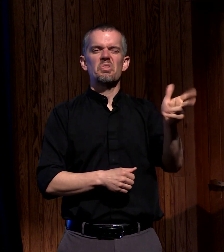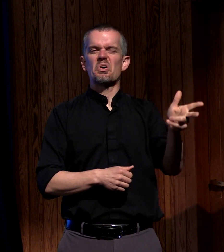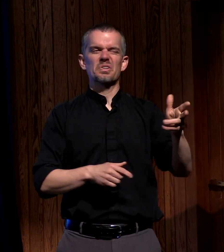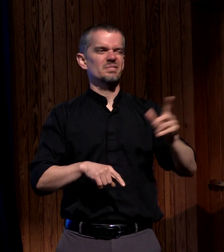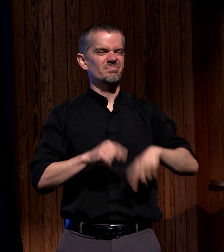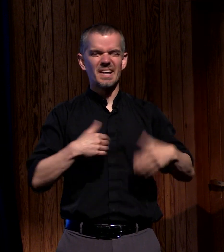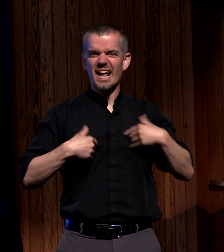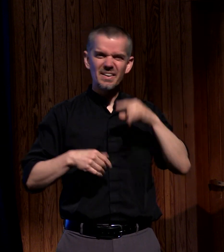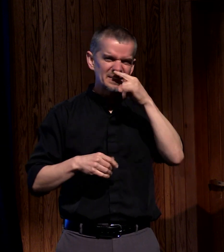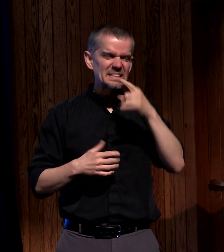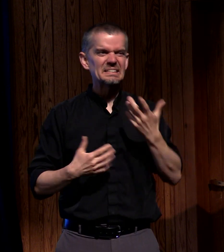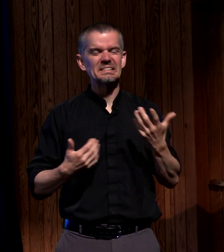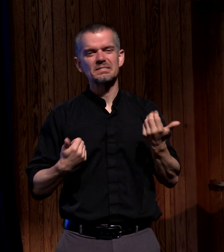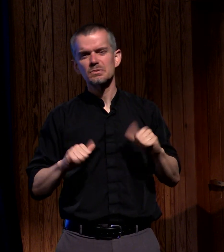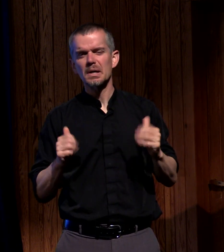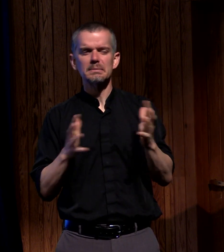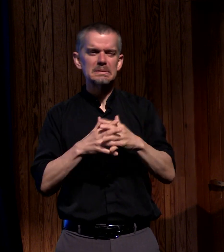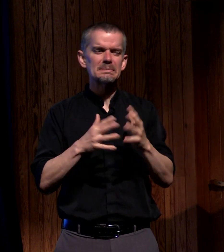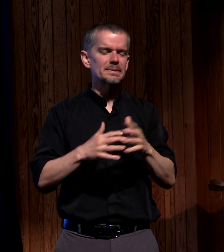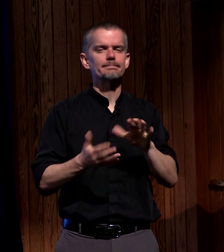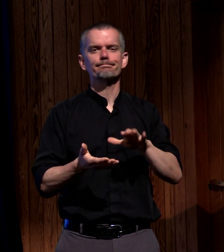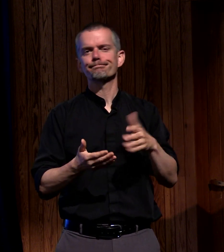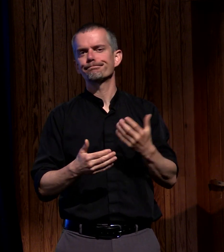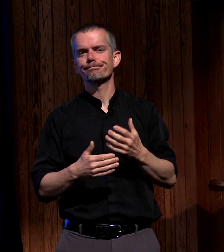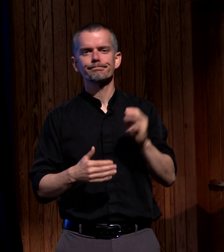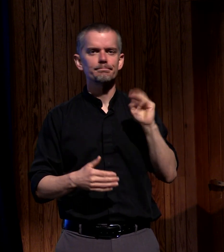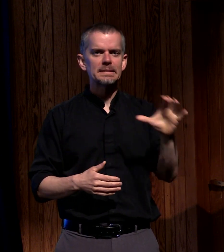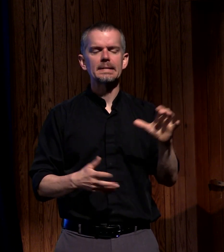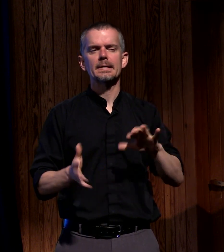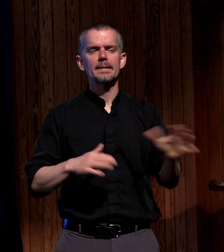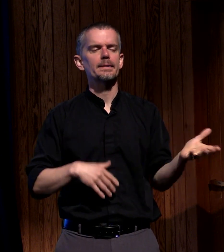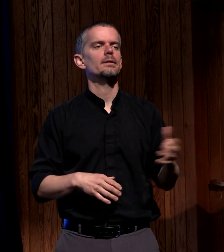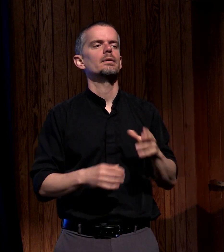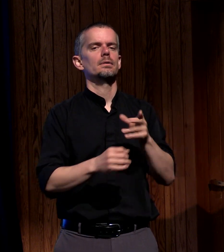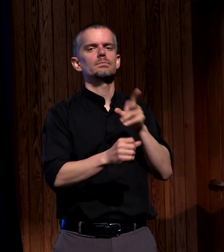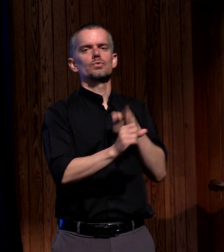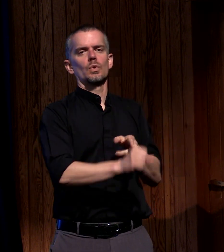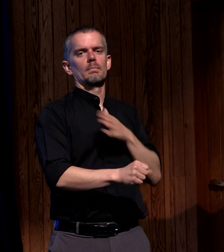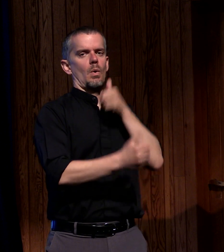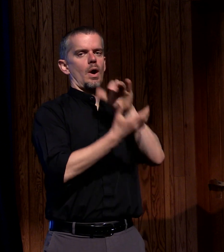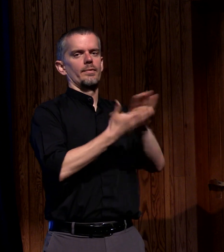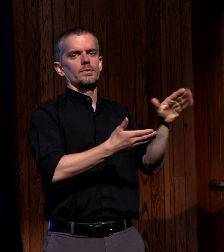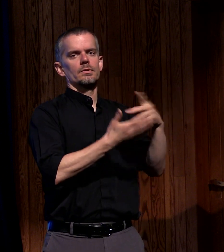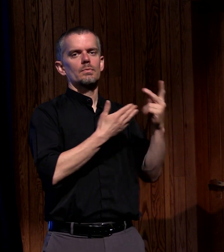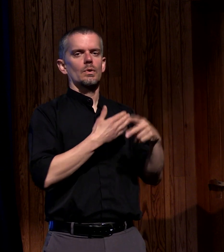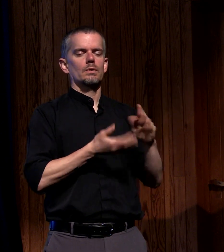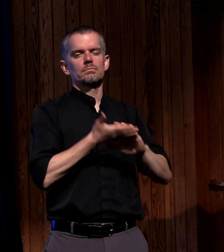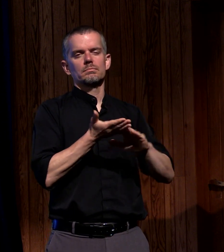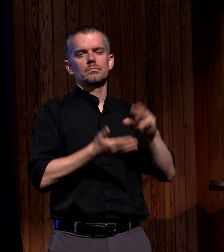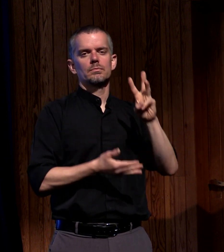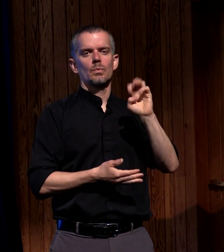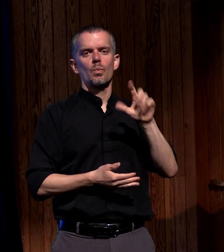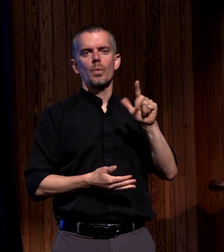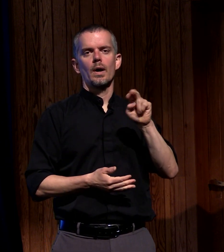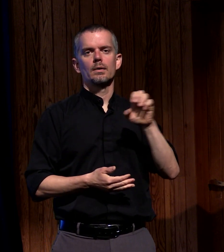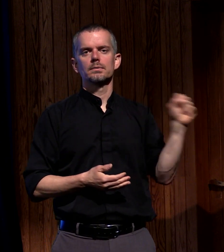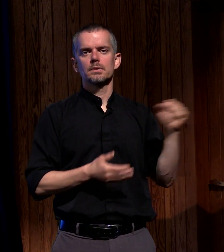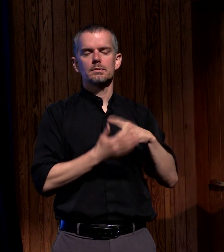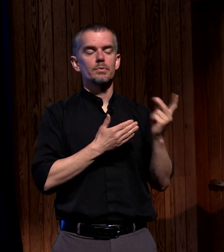she had lost a couple of babies she joined my wife's wellness program and as my wife was praying she received a vision of